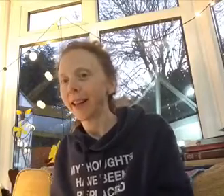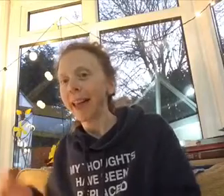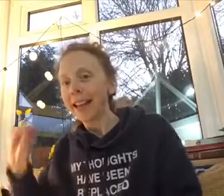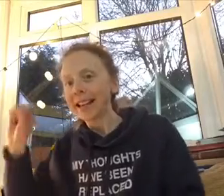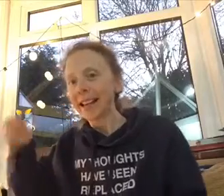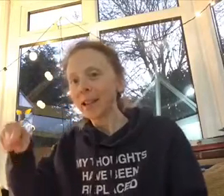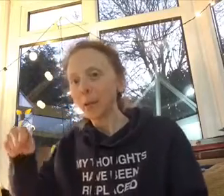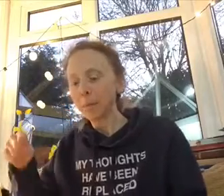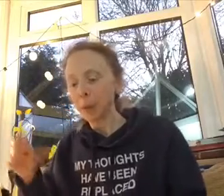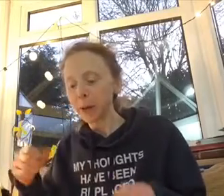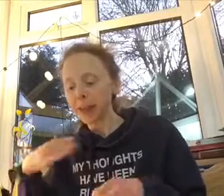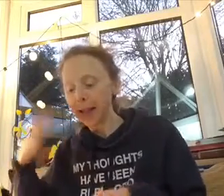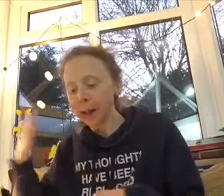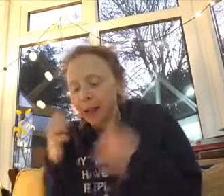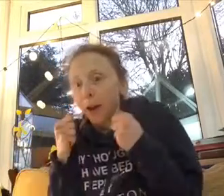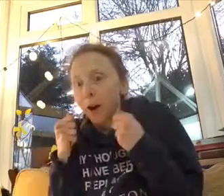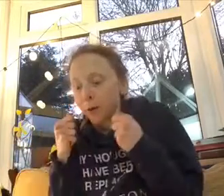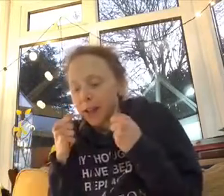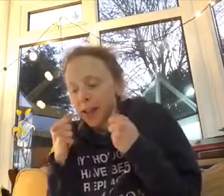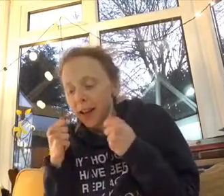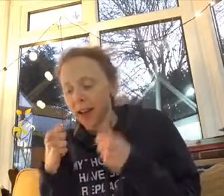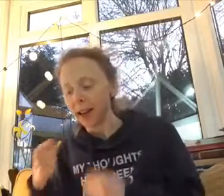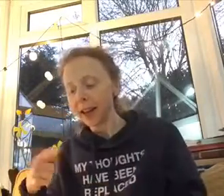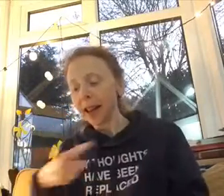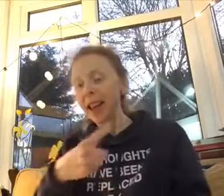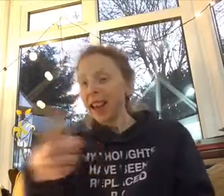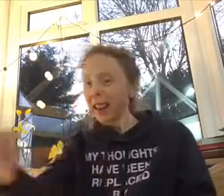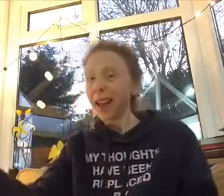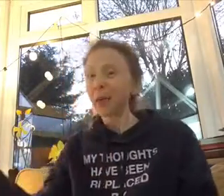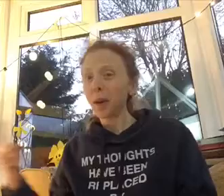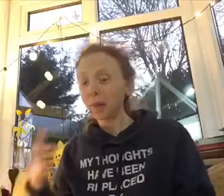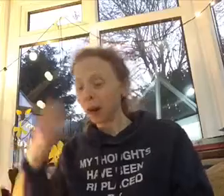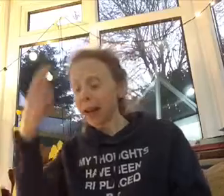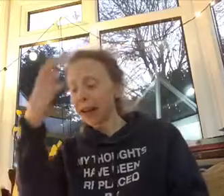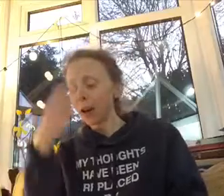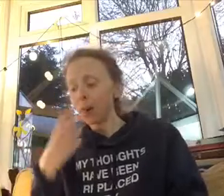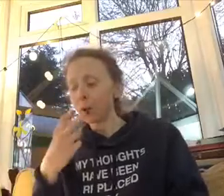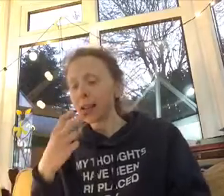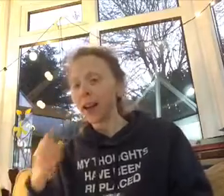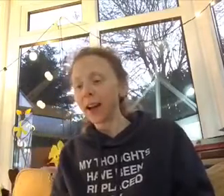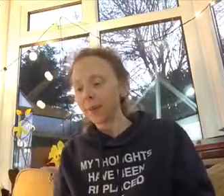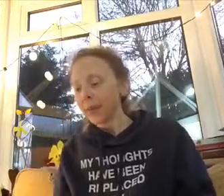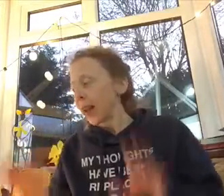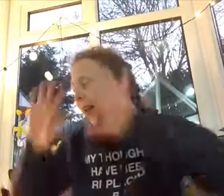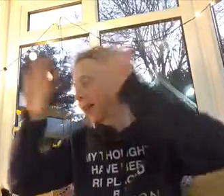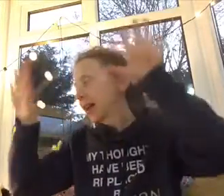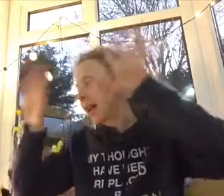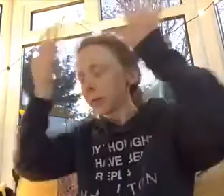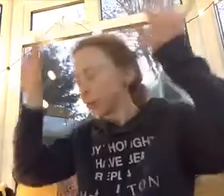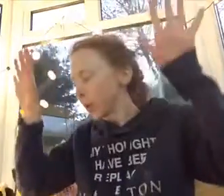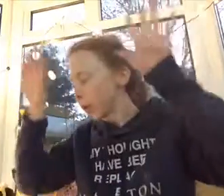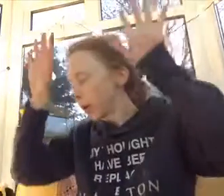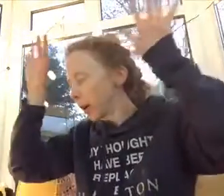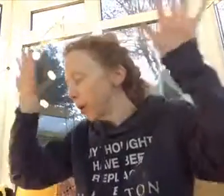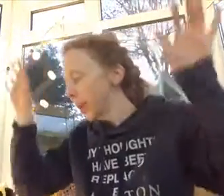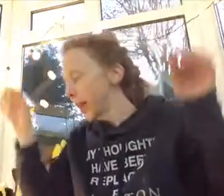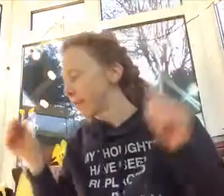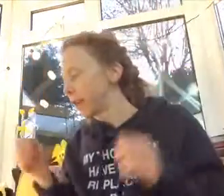Yes the wind blows a little bit colder and we're all getting older and the clouds are moving on with every